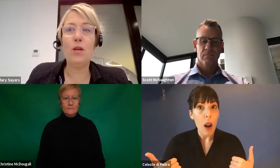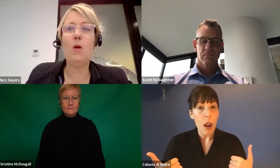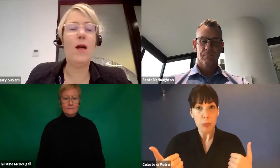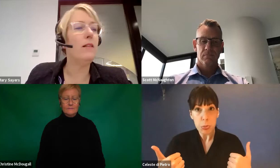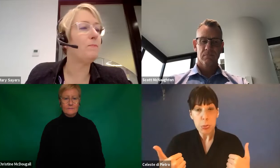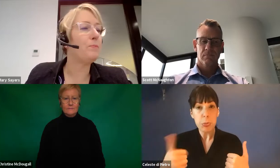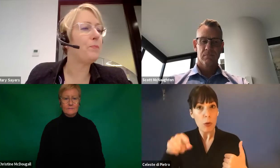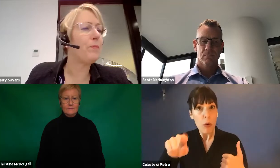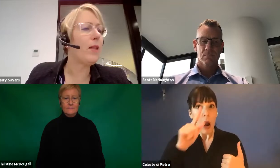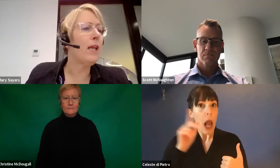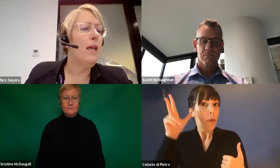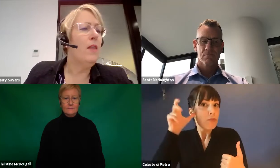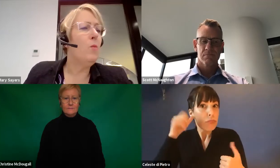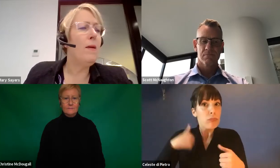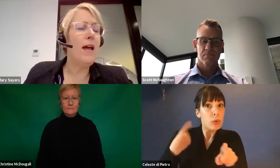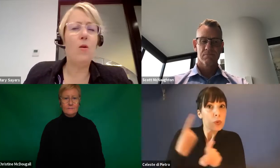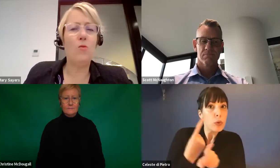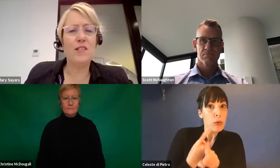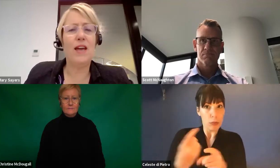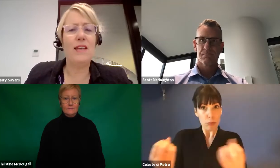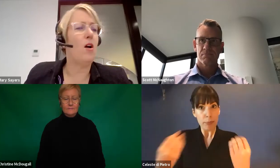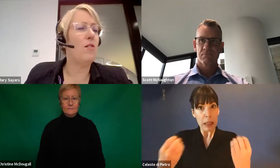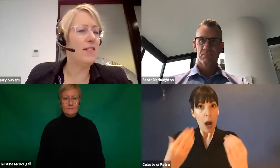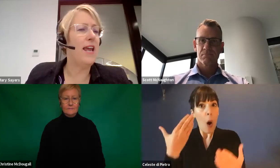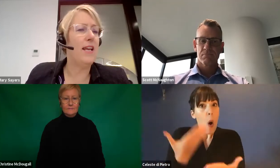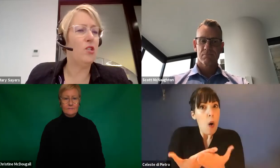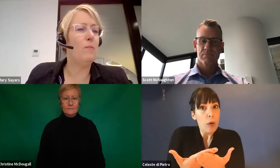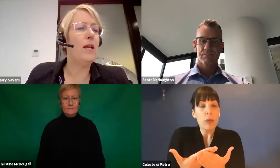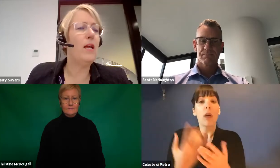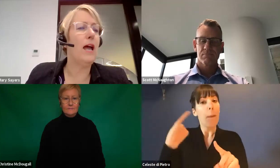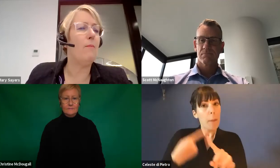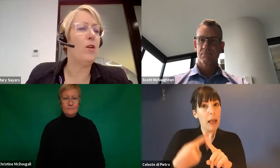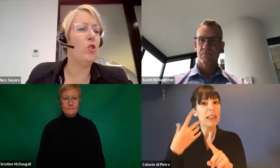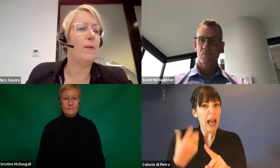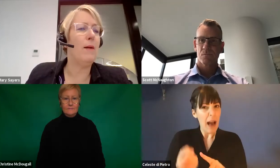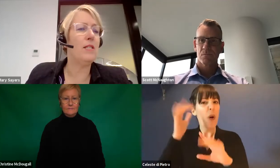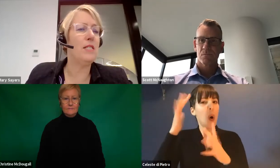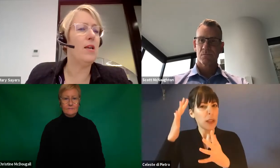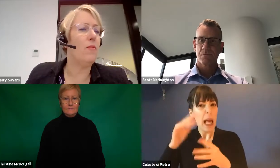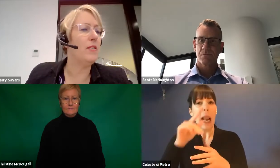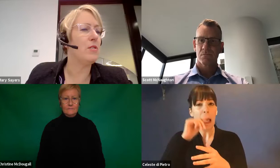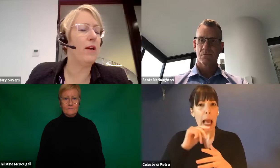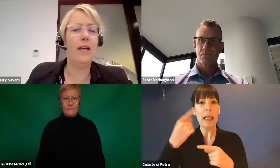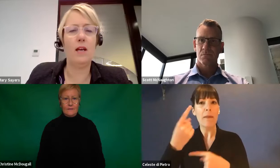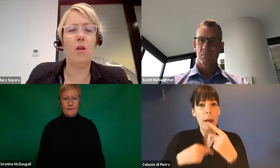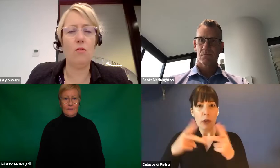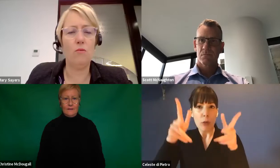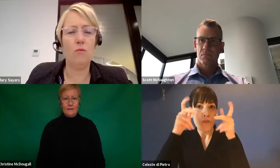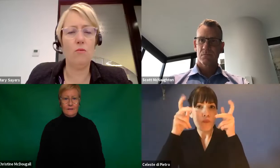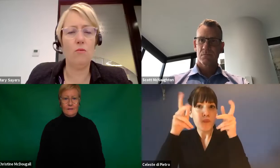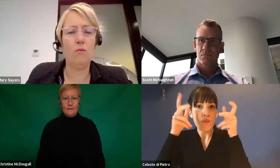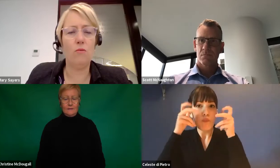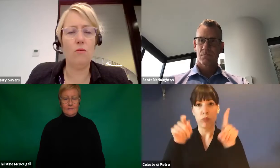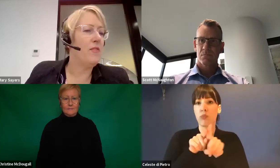are working well. The webinar also has Auslan interpreting, which you'll be able to see on the screen along